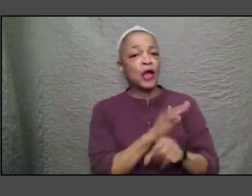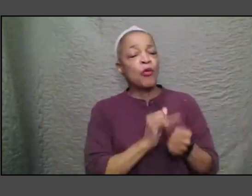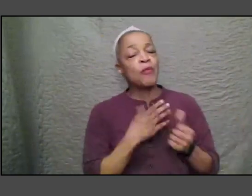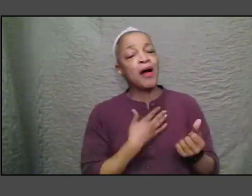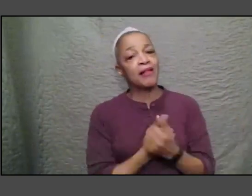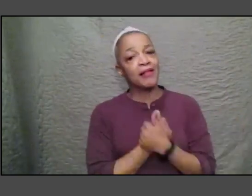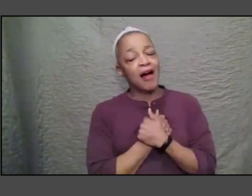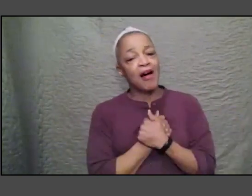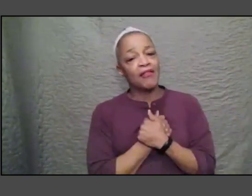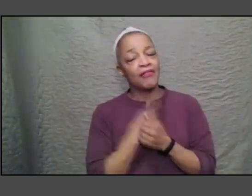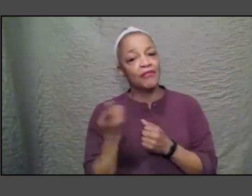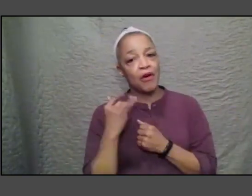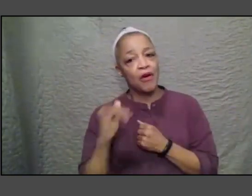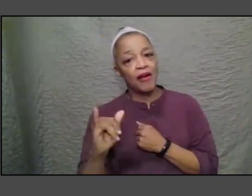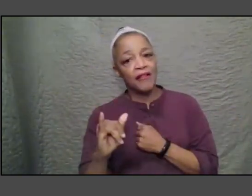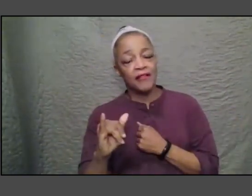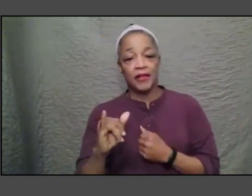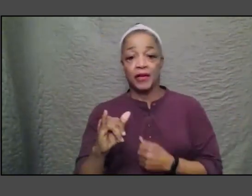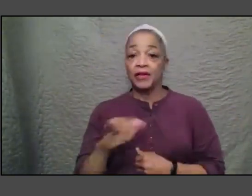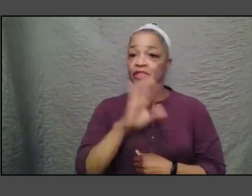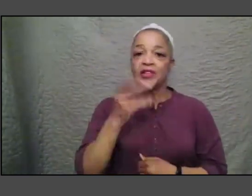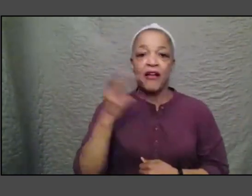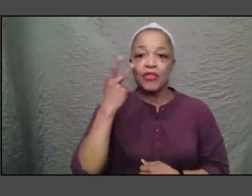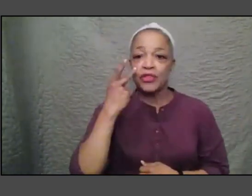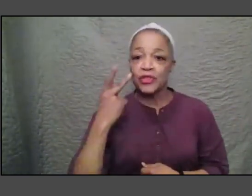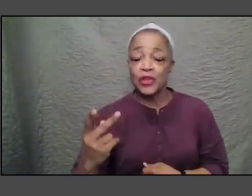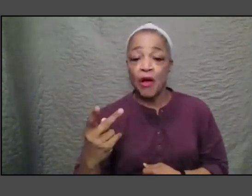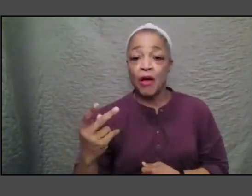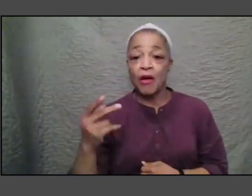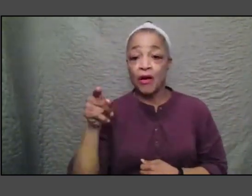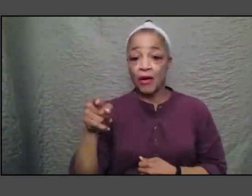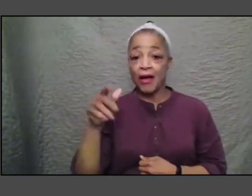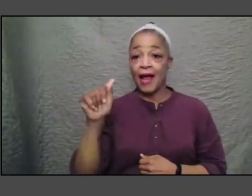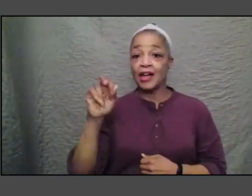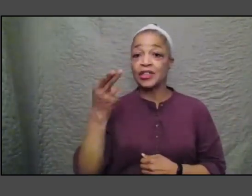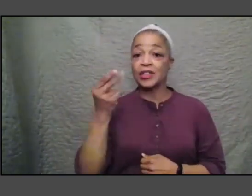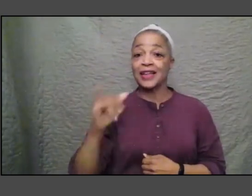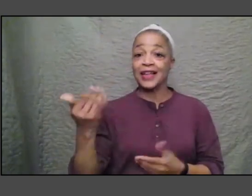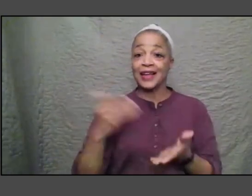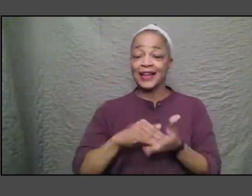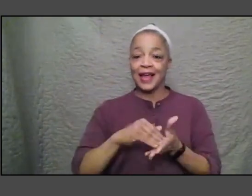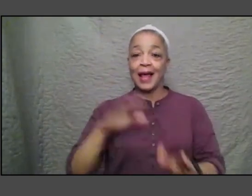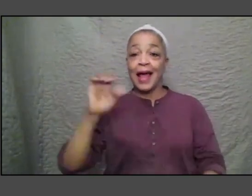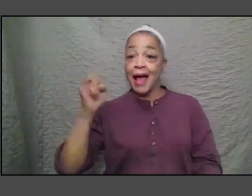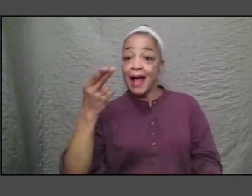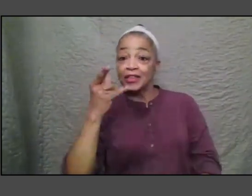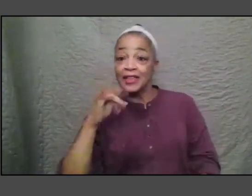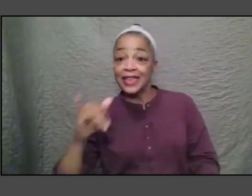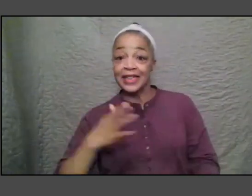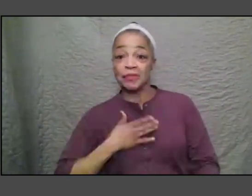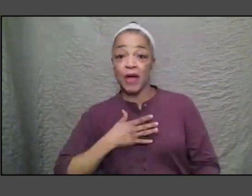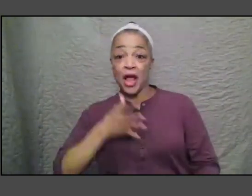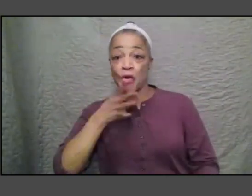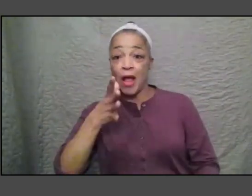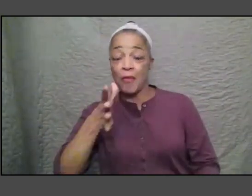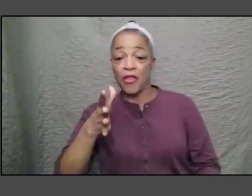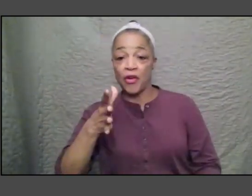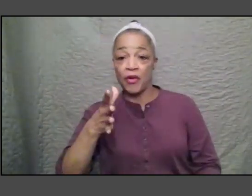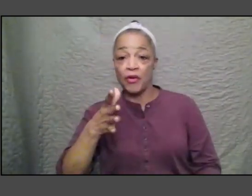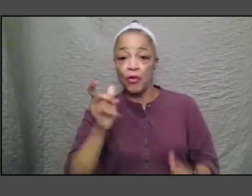saw her again Ashley is my grandmother Ruth Middleton so